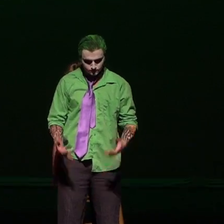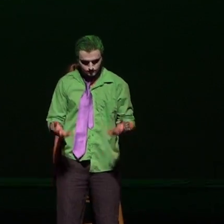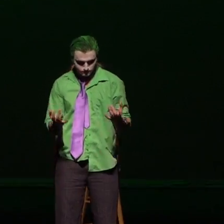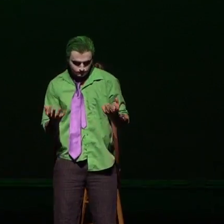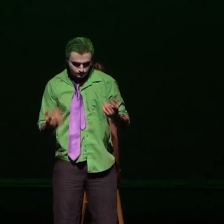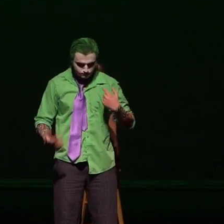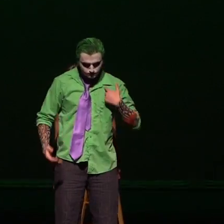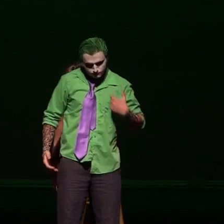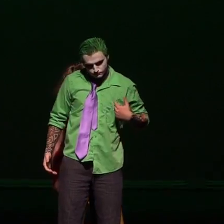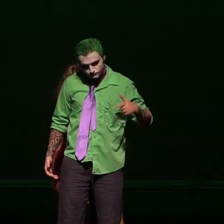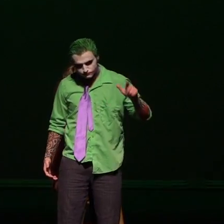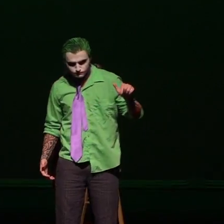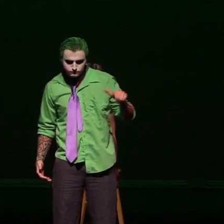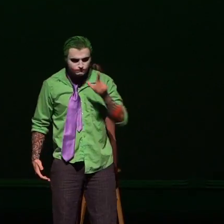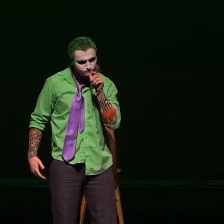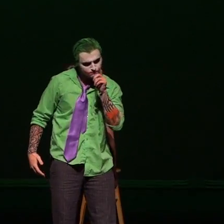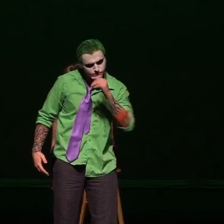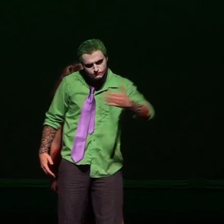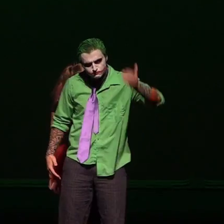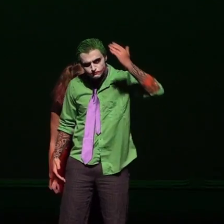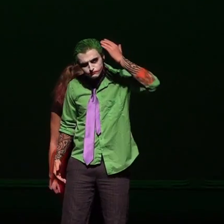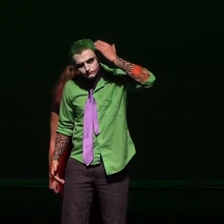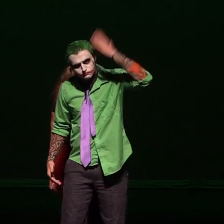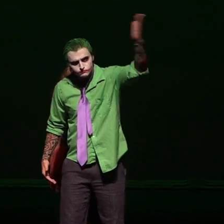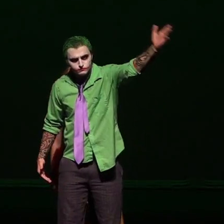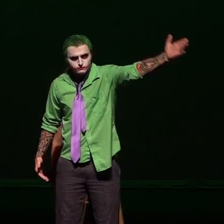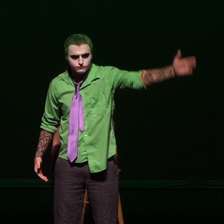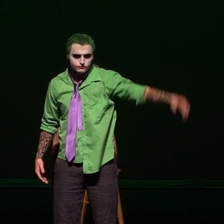Wait for them to ask you, will you know?